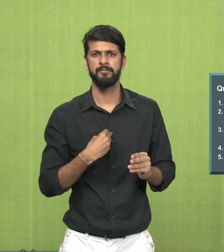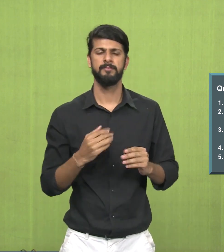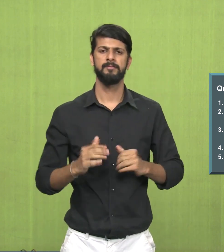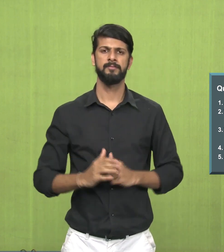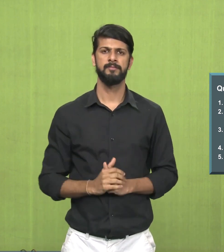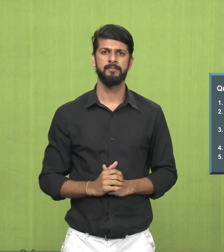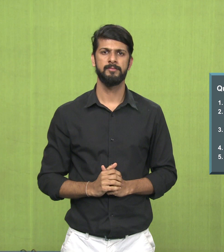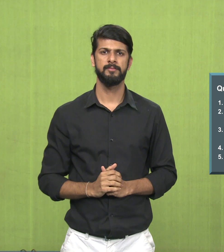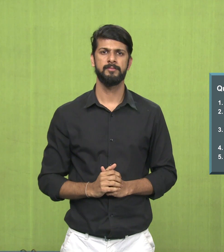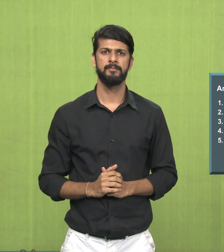this painting.